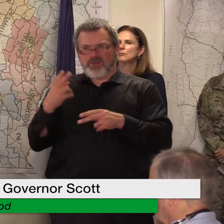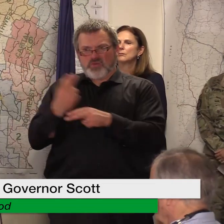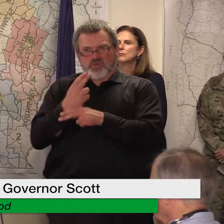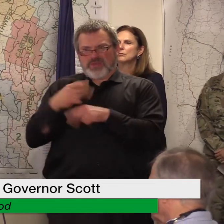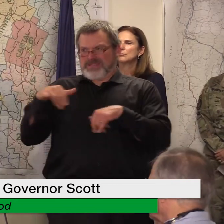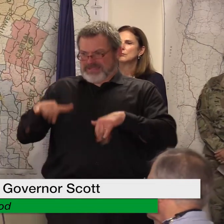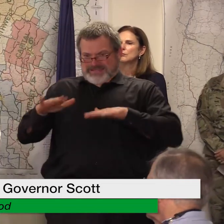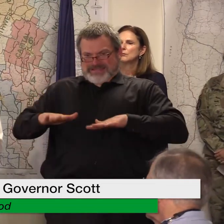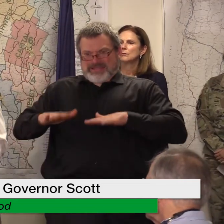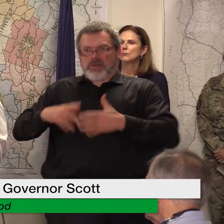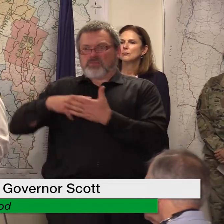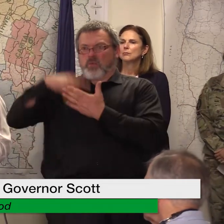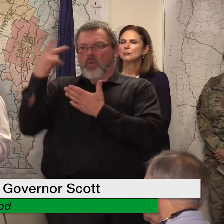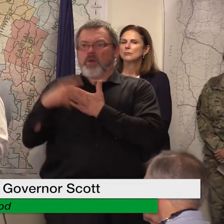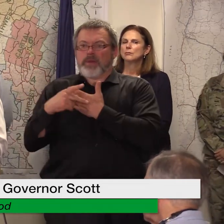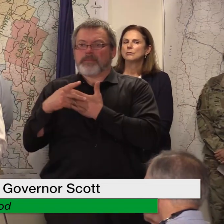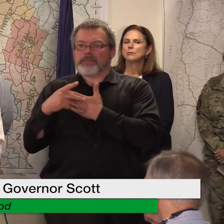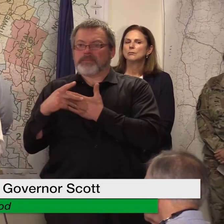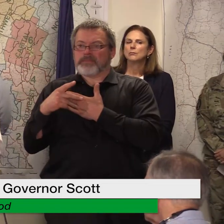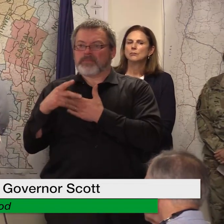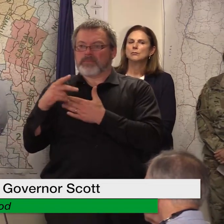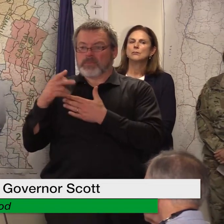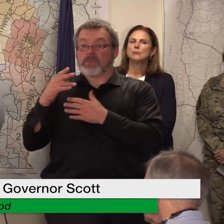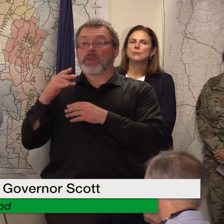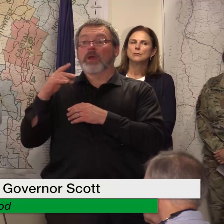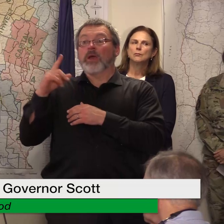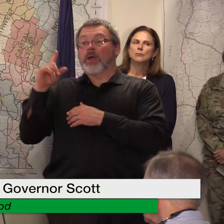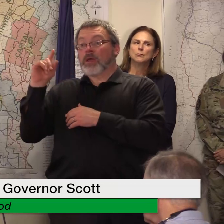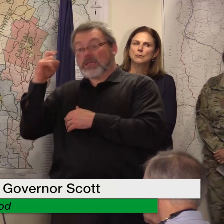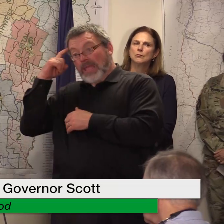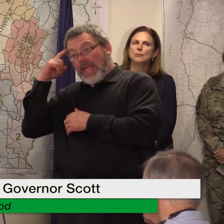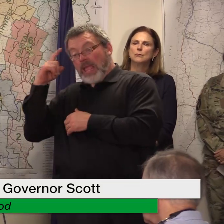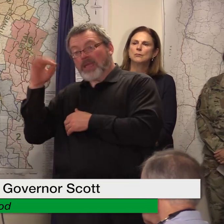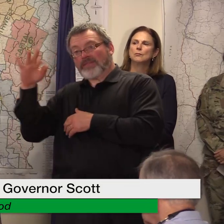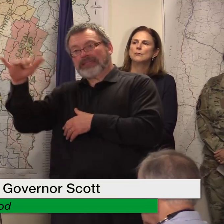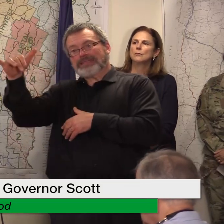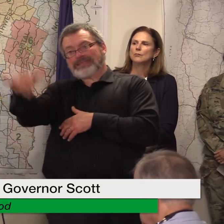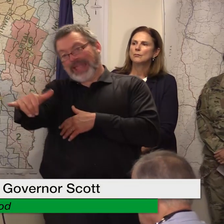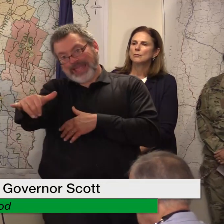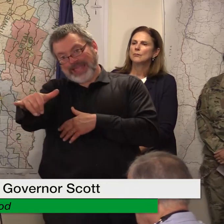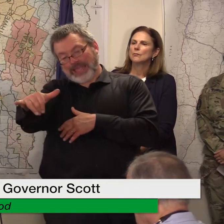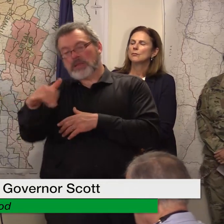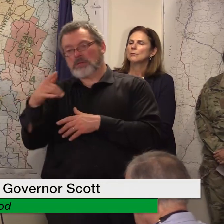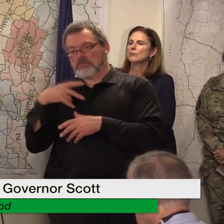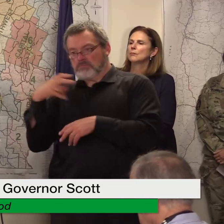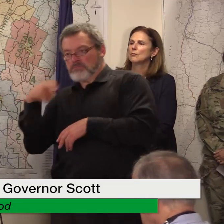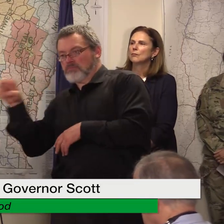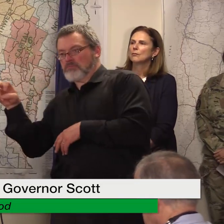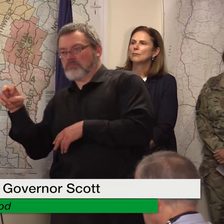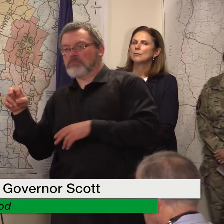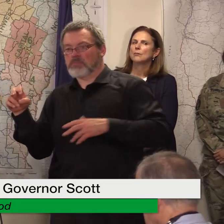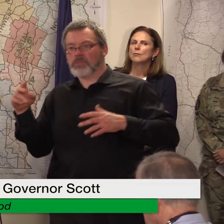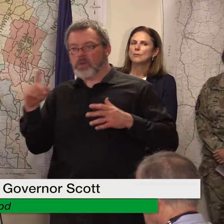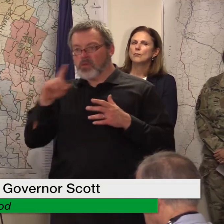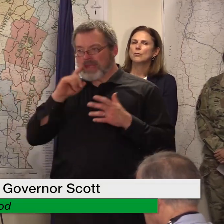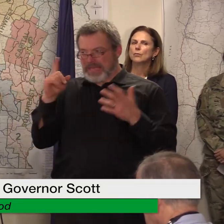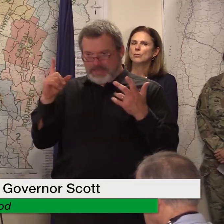place um with regards to the state you know if it's a long-term program you know obviously they'll have to take a look what the state has available